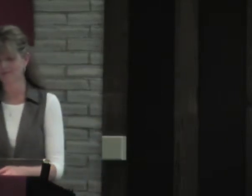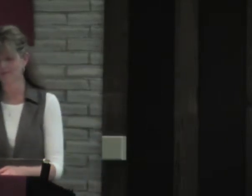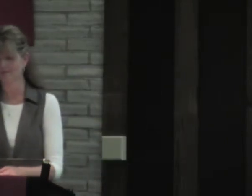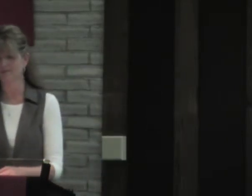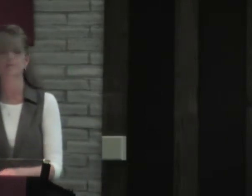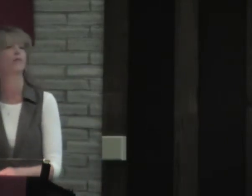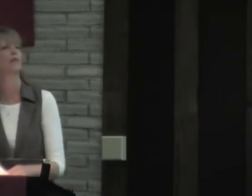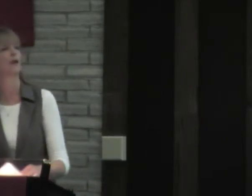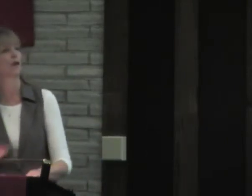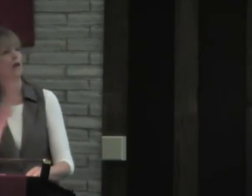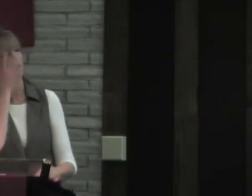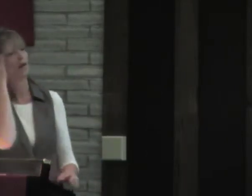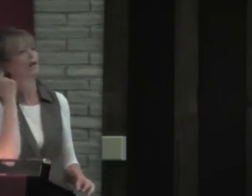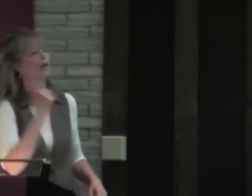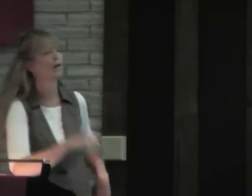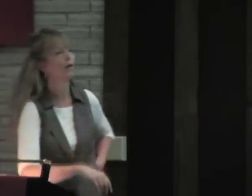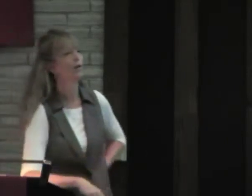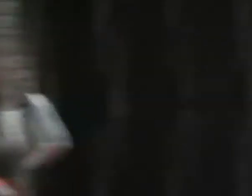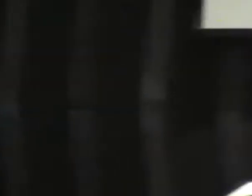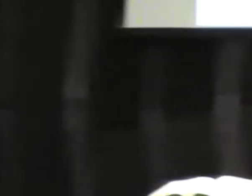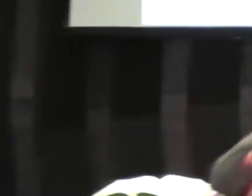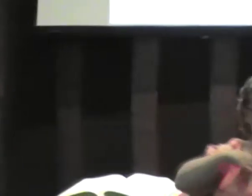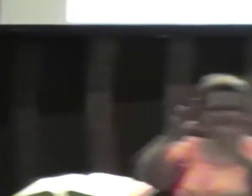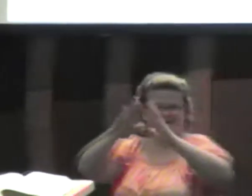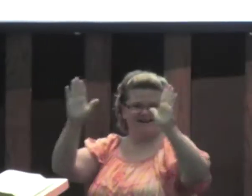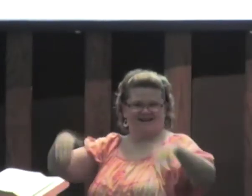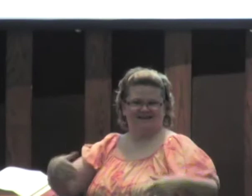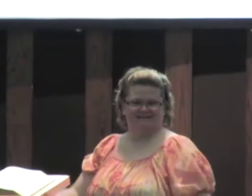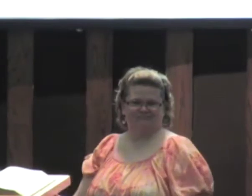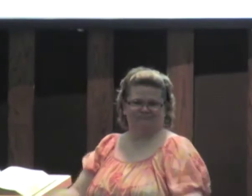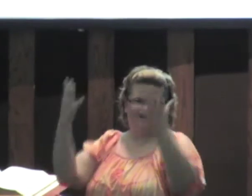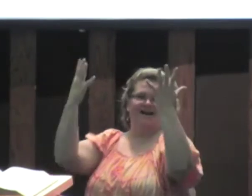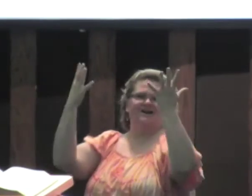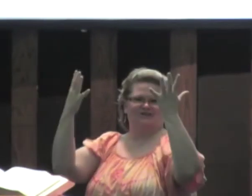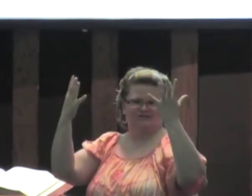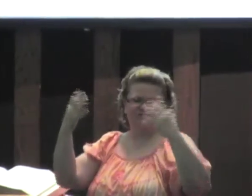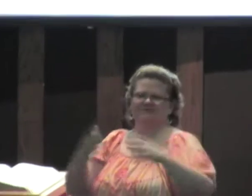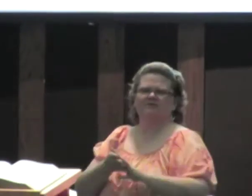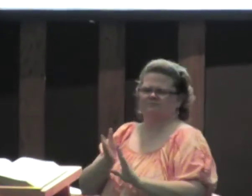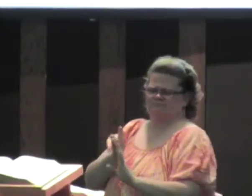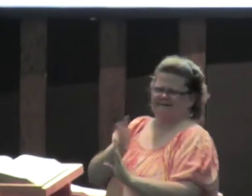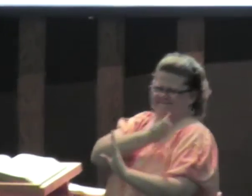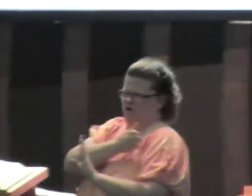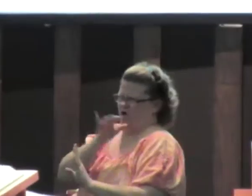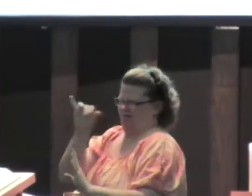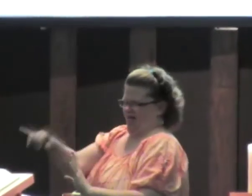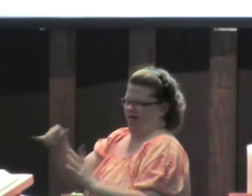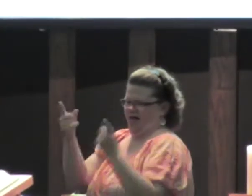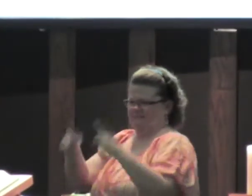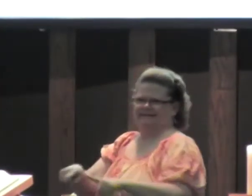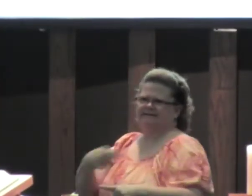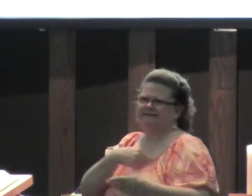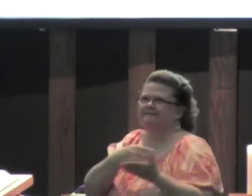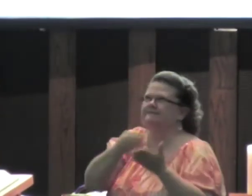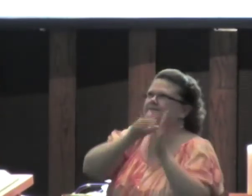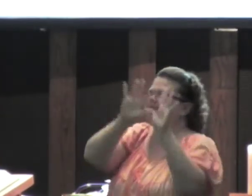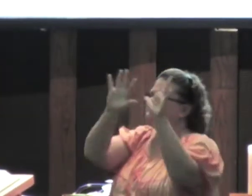Okay, so I have a couple things. Two years ago, my house, I had a fire in my house. But before that